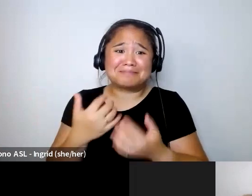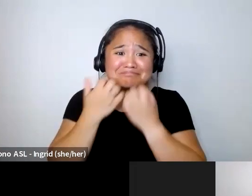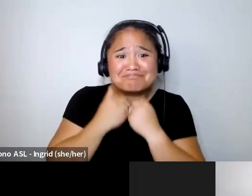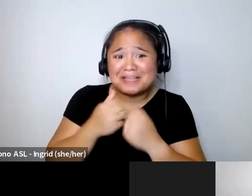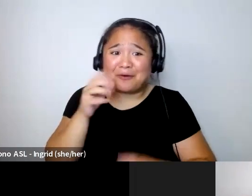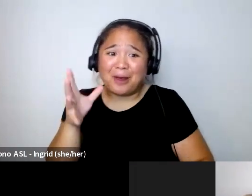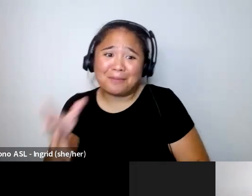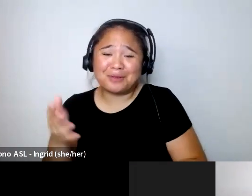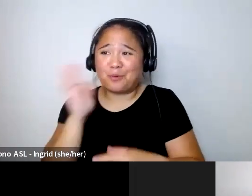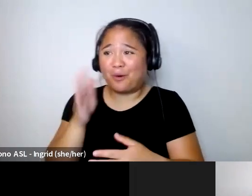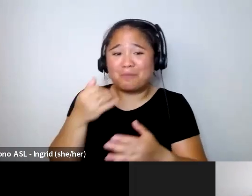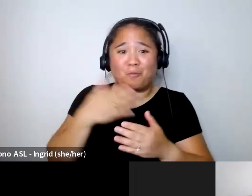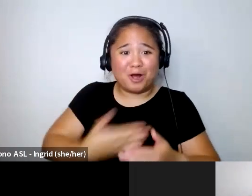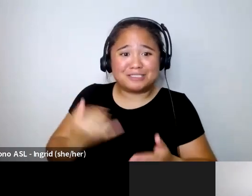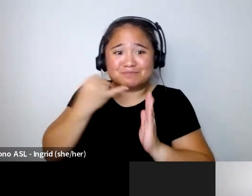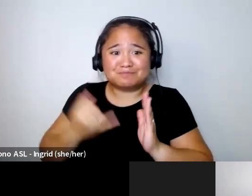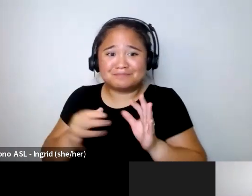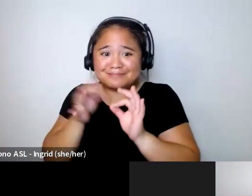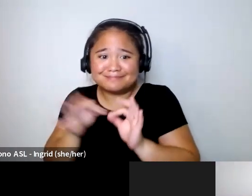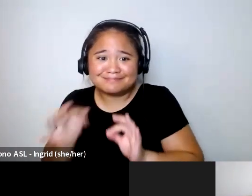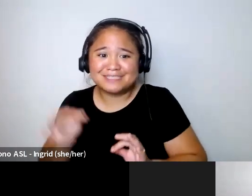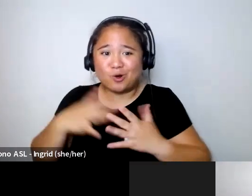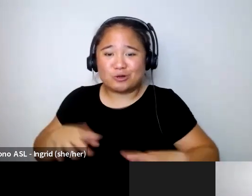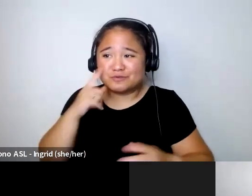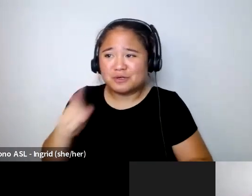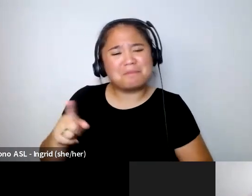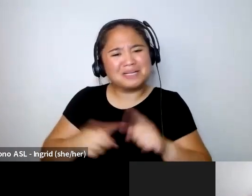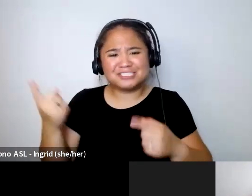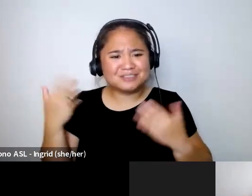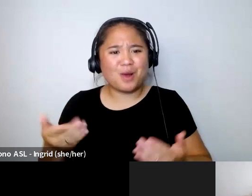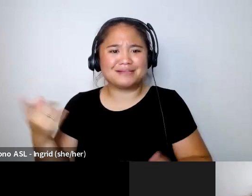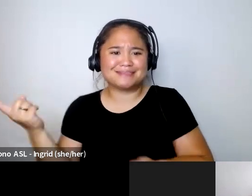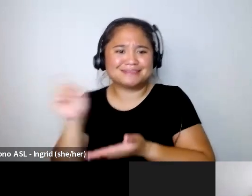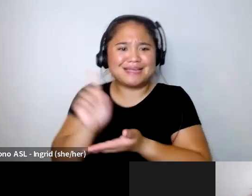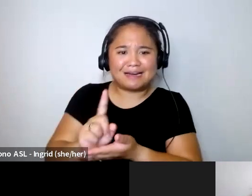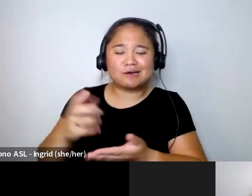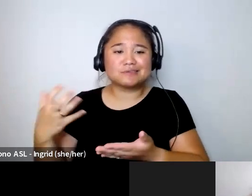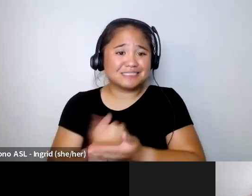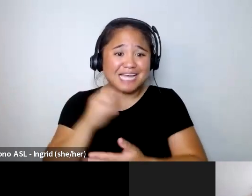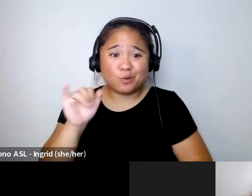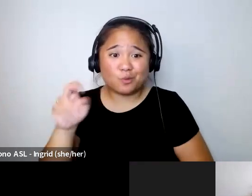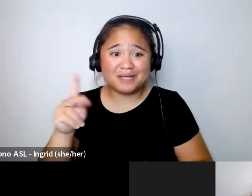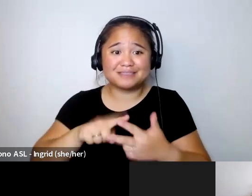and and just stand out be a little different you know take risks and invest in good photography